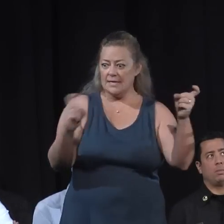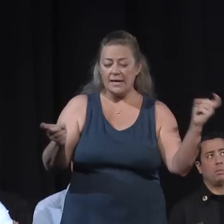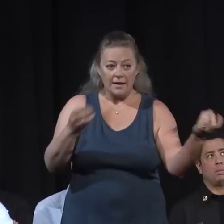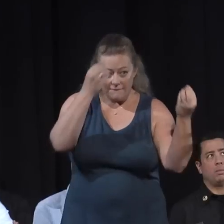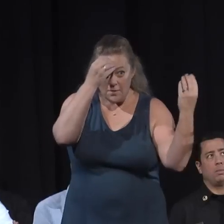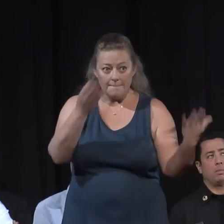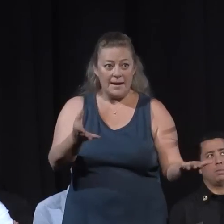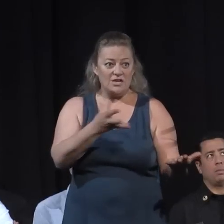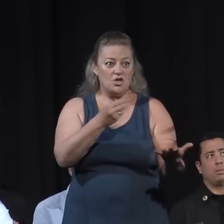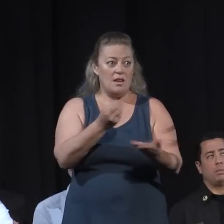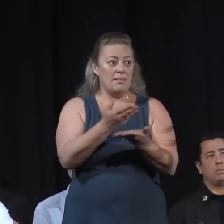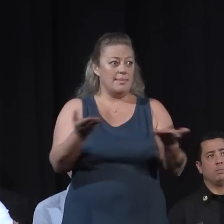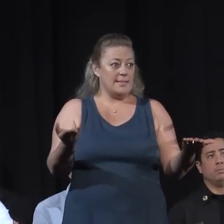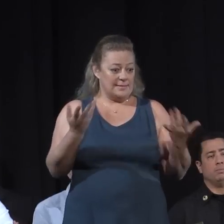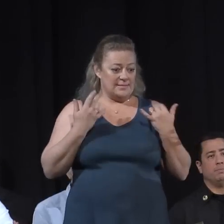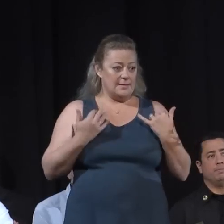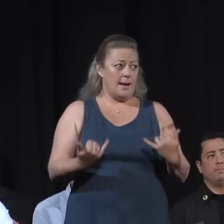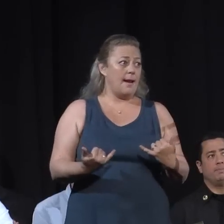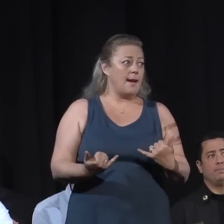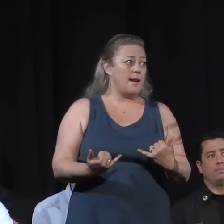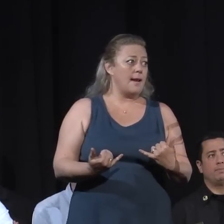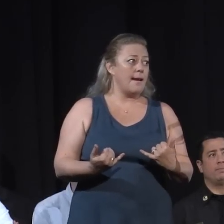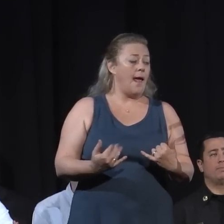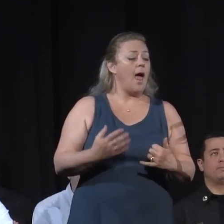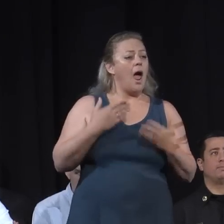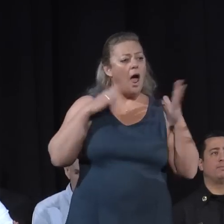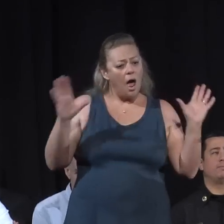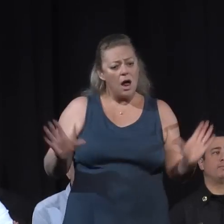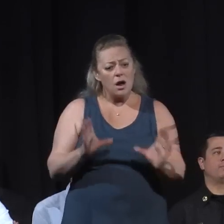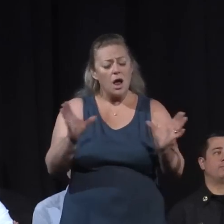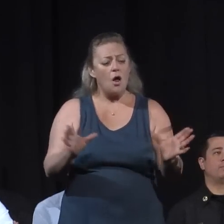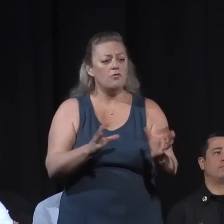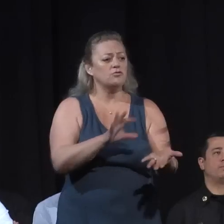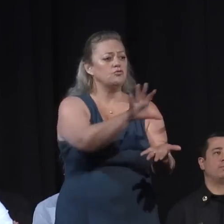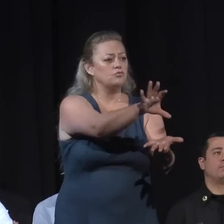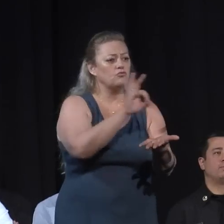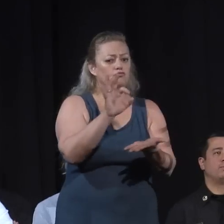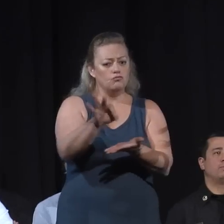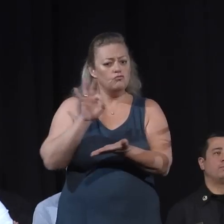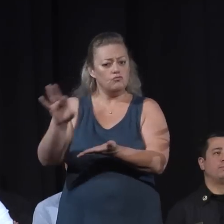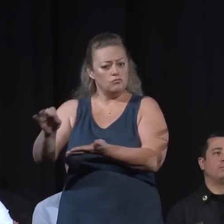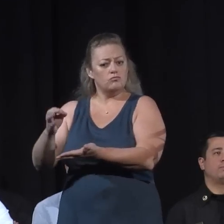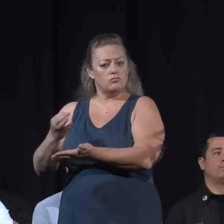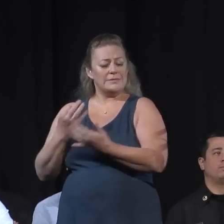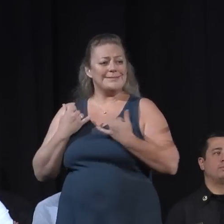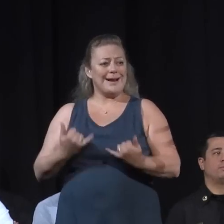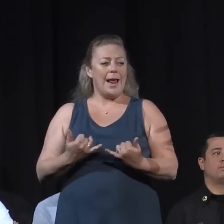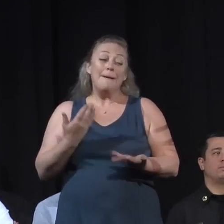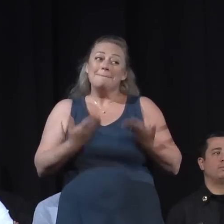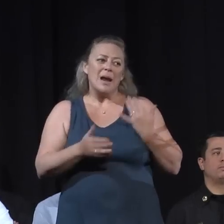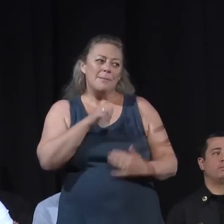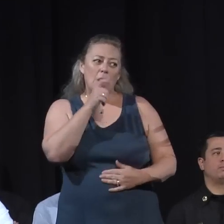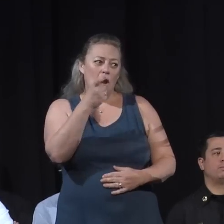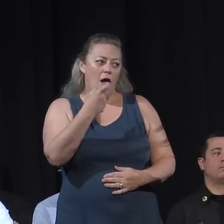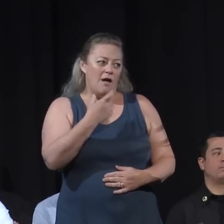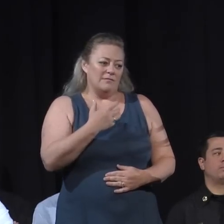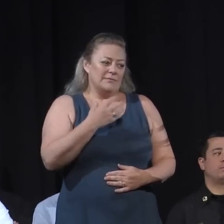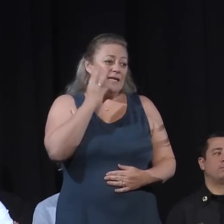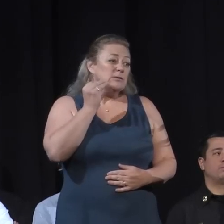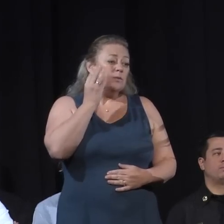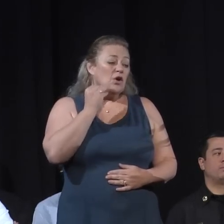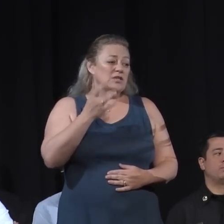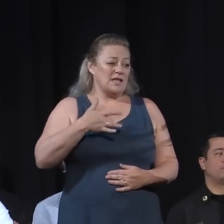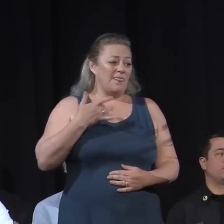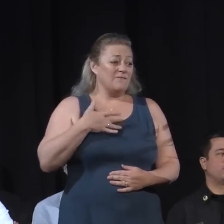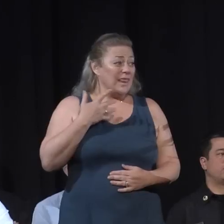I encourage you to grab the materials, take them with you. You may not be feeling it now, but those feelings